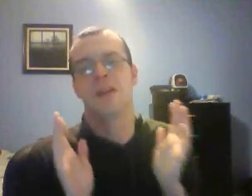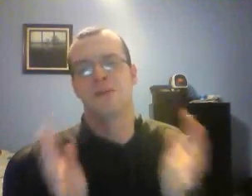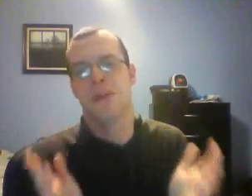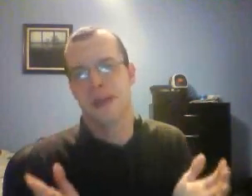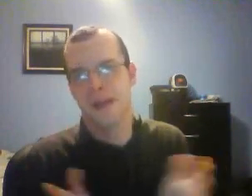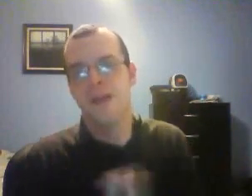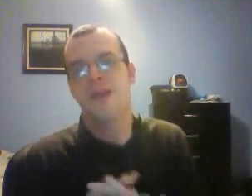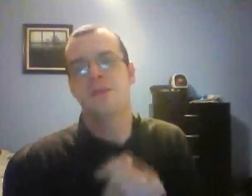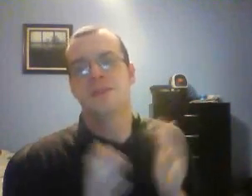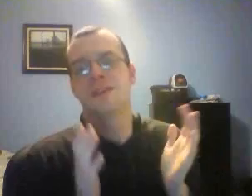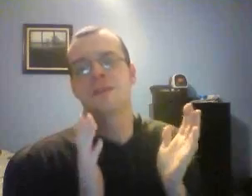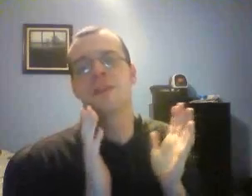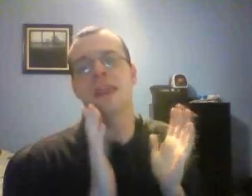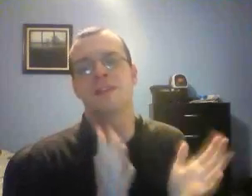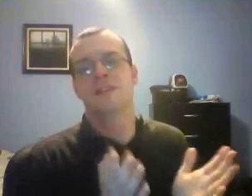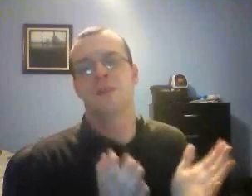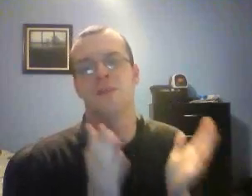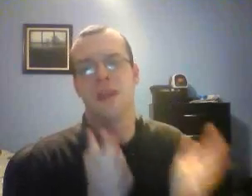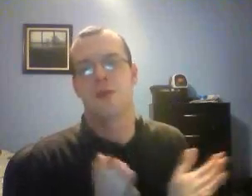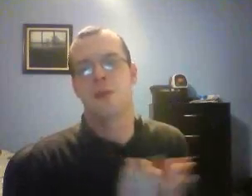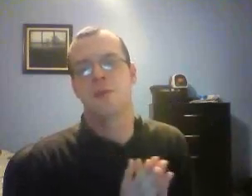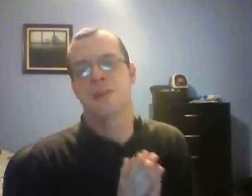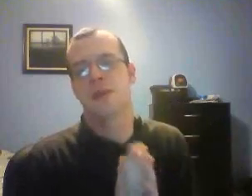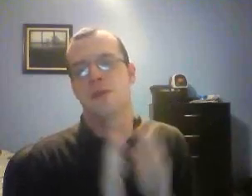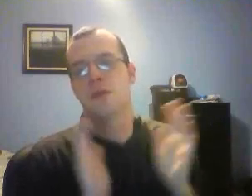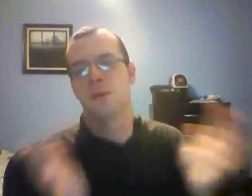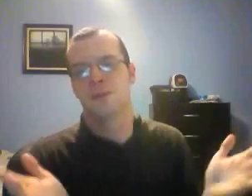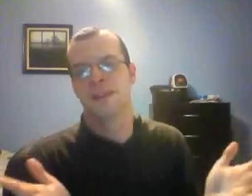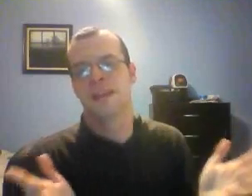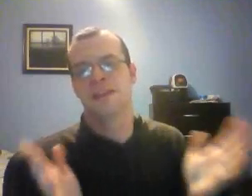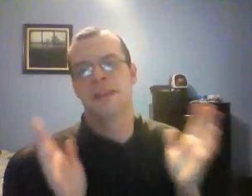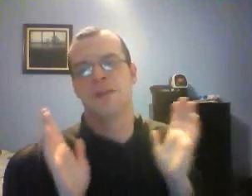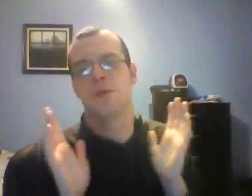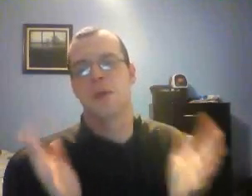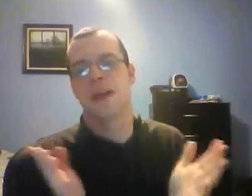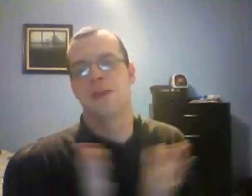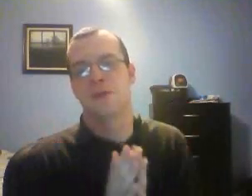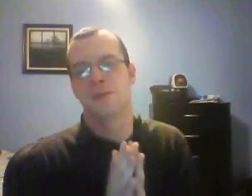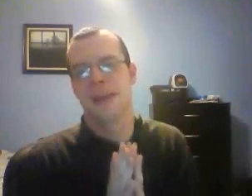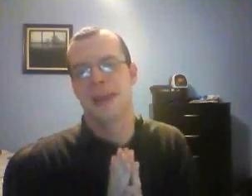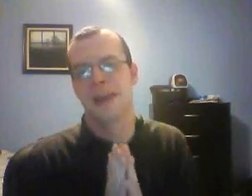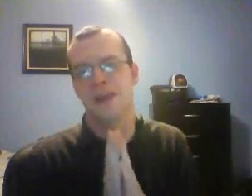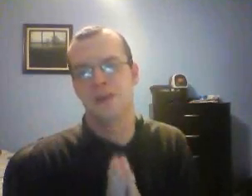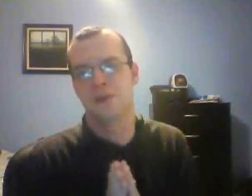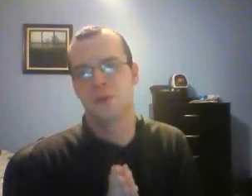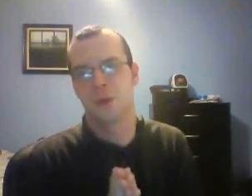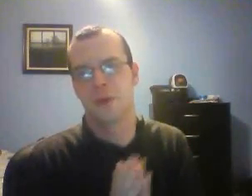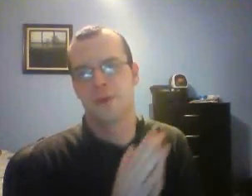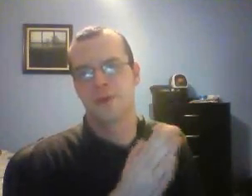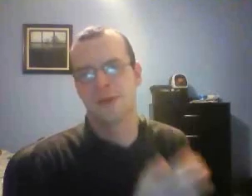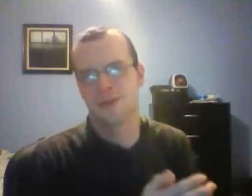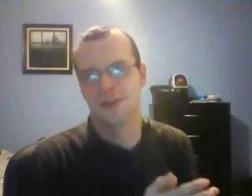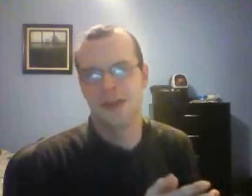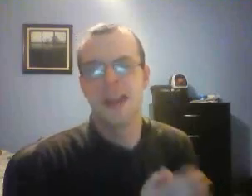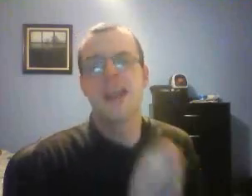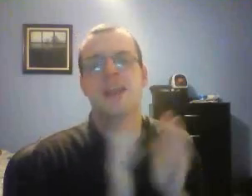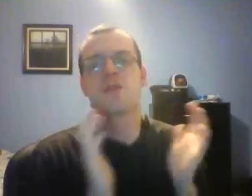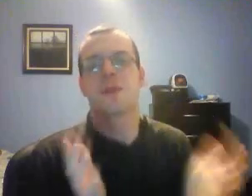I love that. That was actually when the incident with Vader, when he was held overseas in Kuwait after attacking a news reporter when he was questioned if